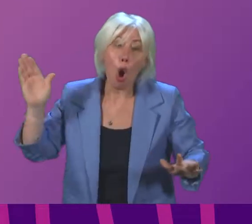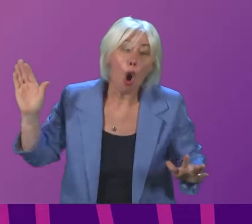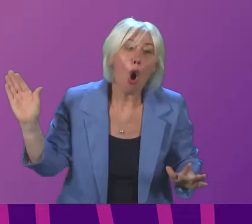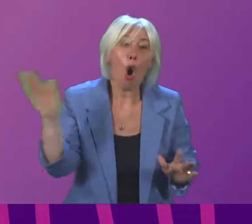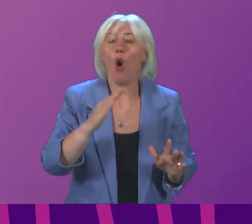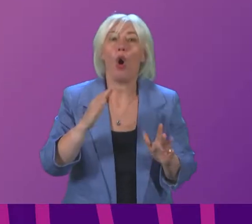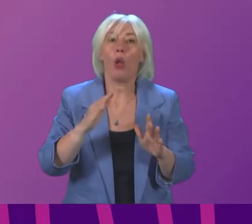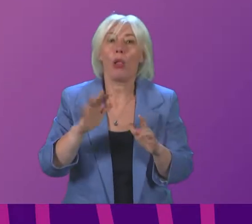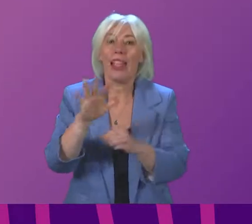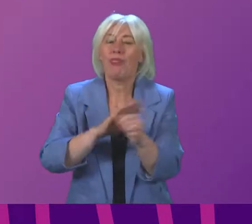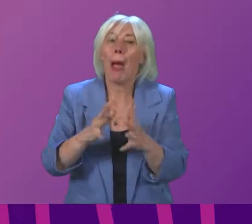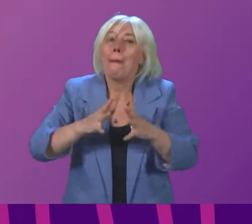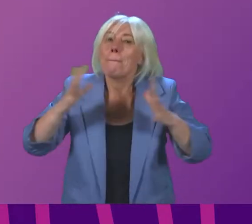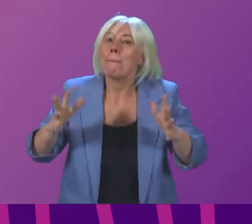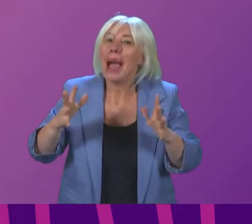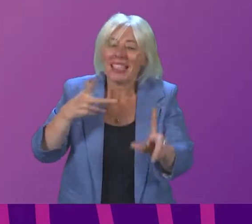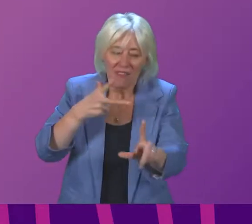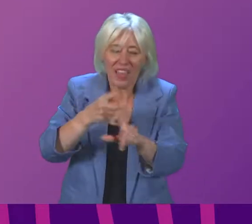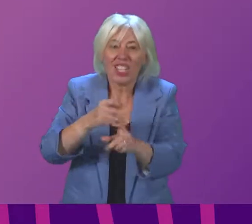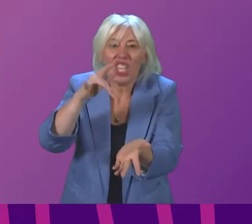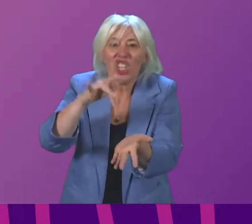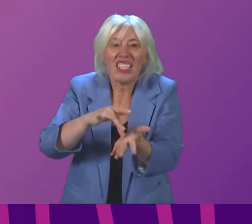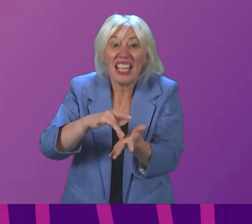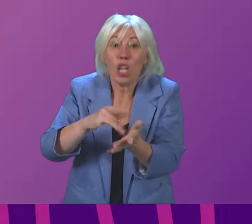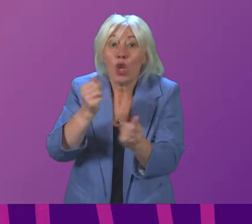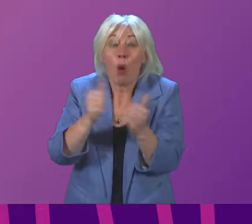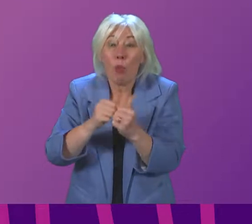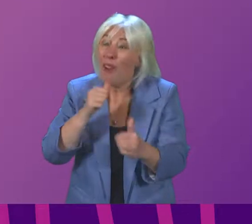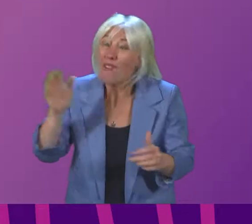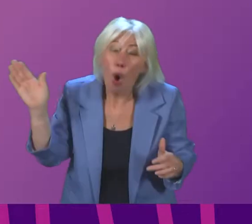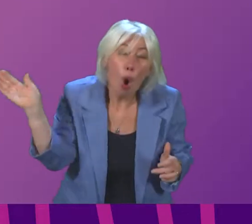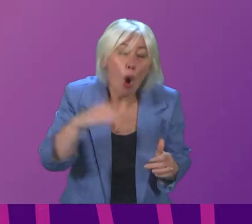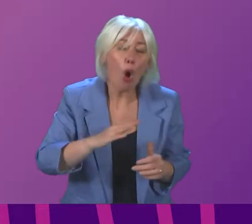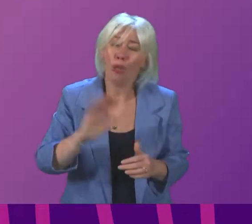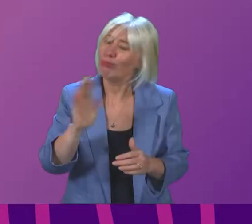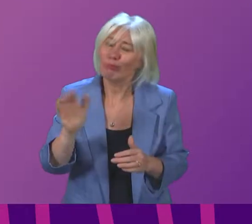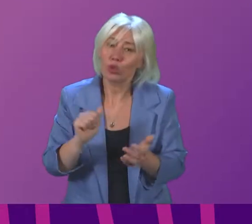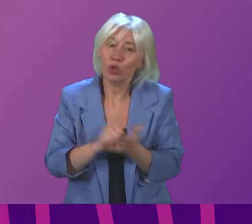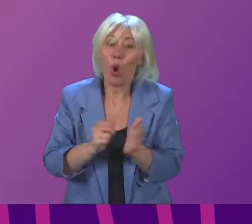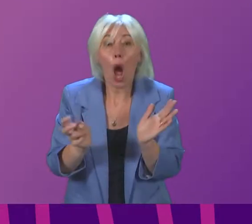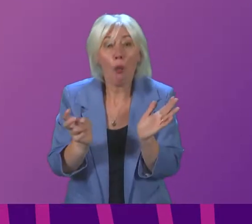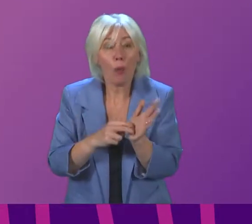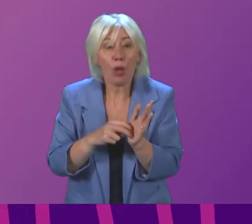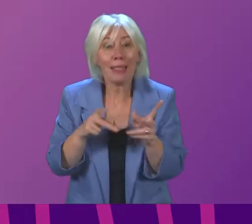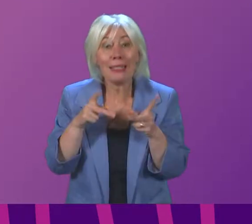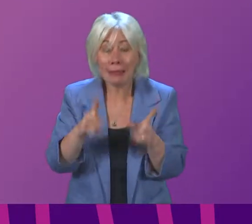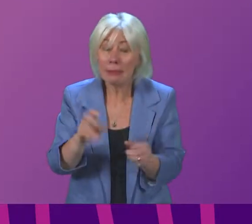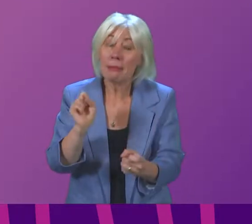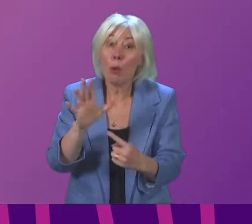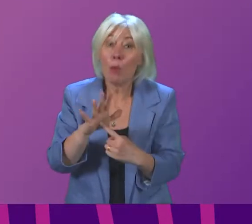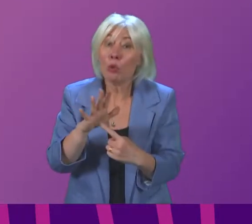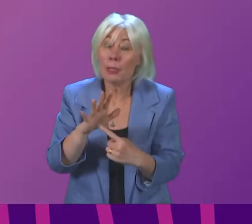Mass vaccination clinics are not appropriate for every area. That is not the best way to get everybody vaccinated. The appointment system is important,